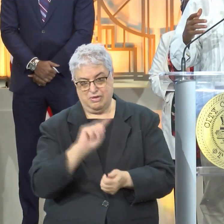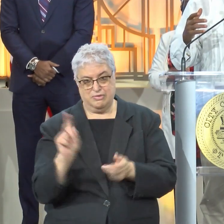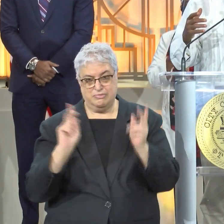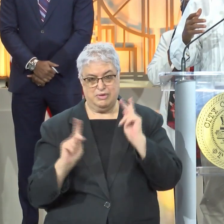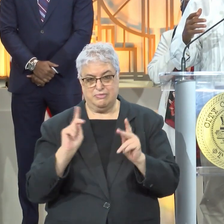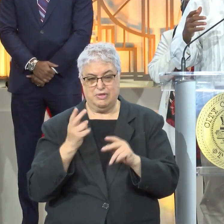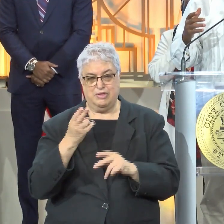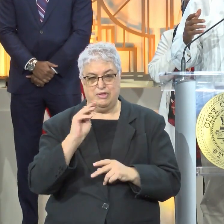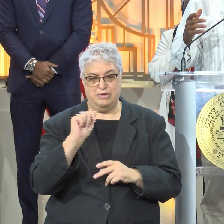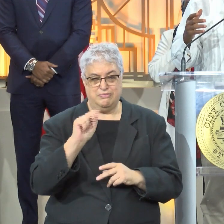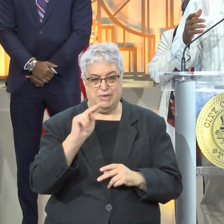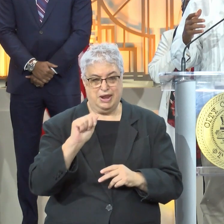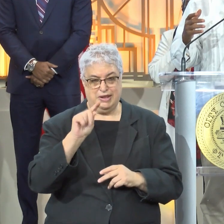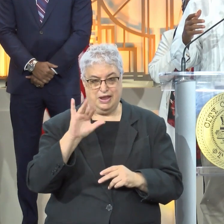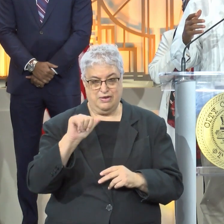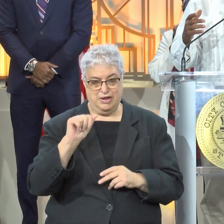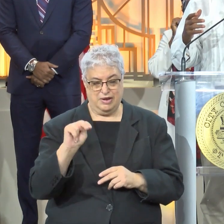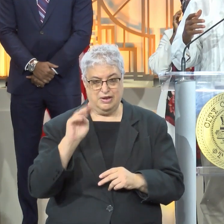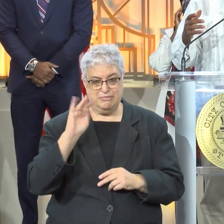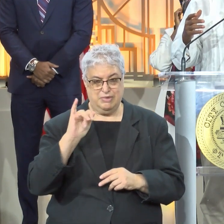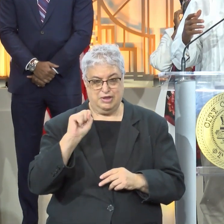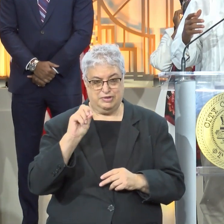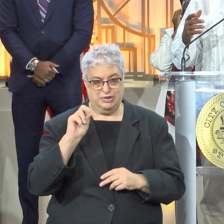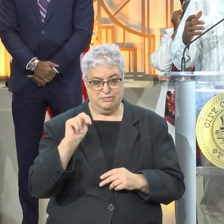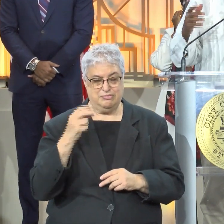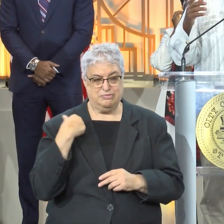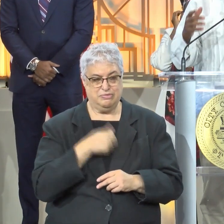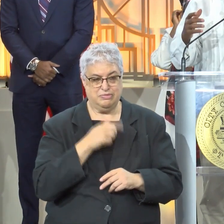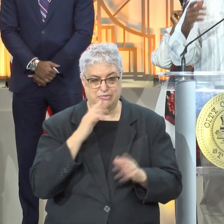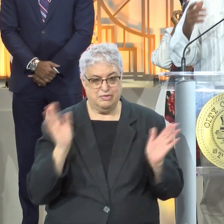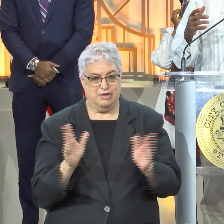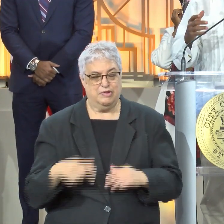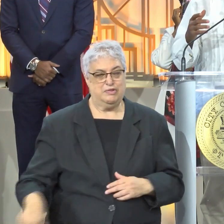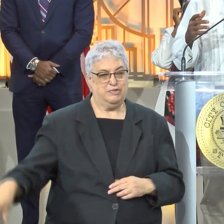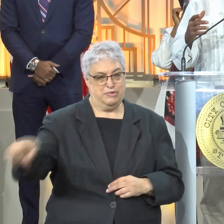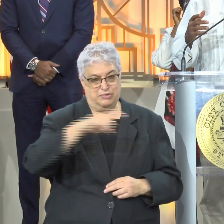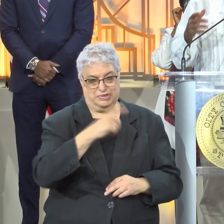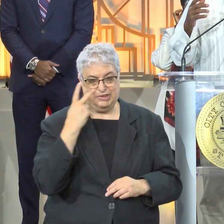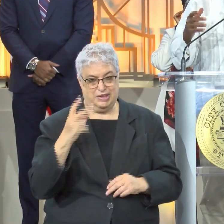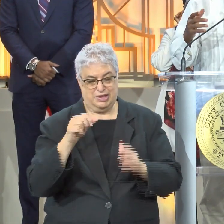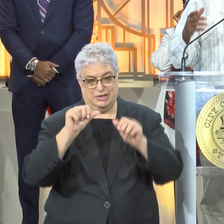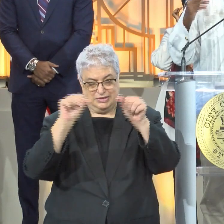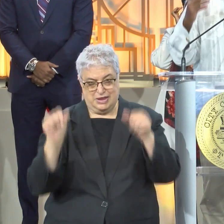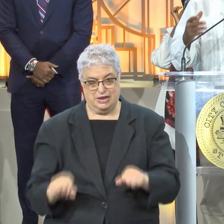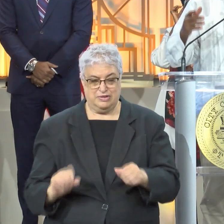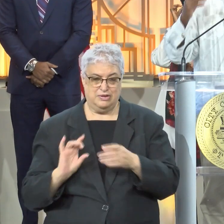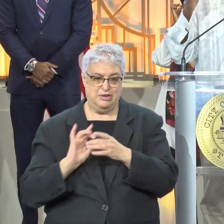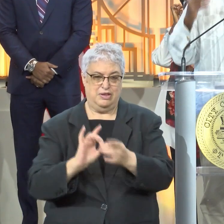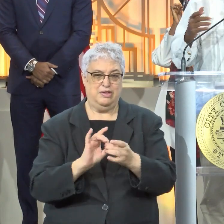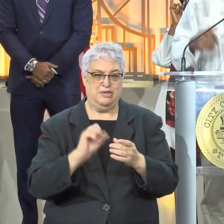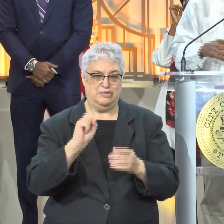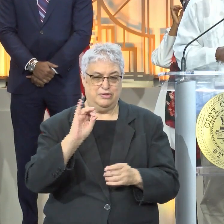working on a humanitarian mission 31 years ago, so we thought it was appropriate if we're going to encourage you to go and see the statute that we tied in with a